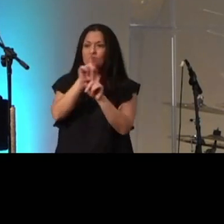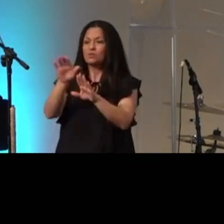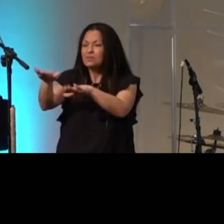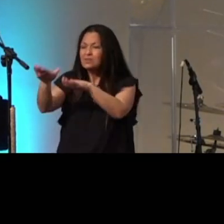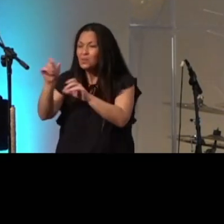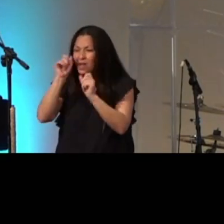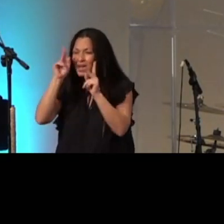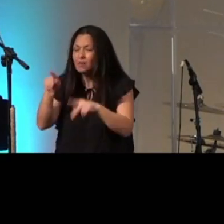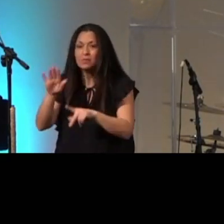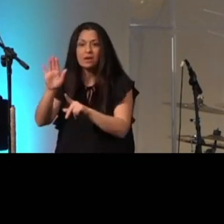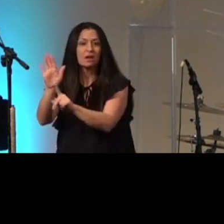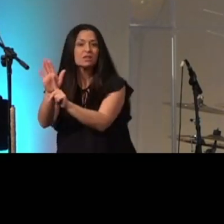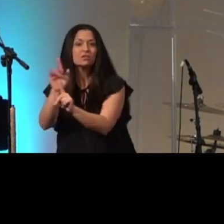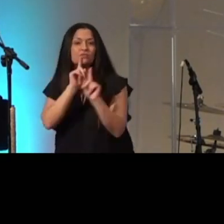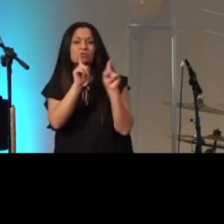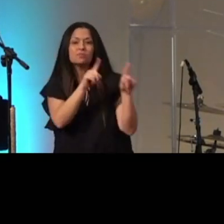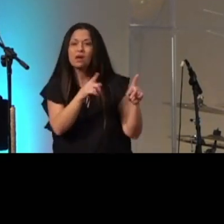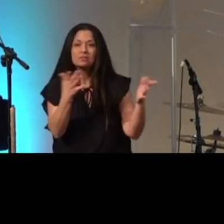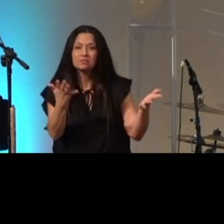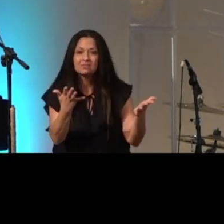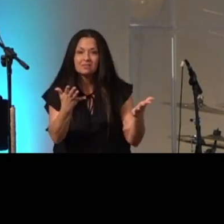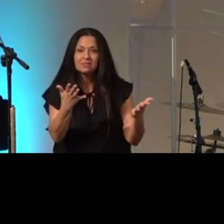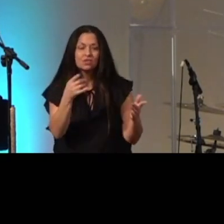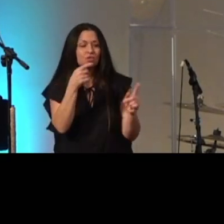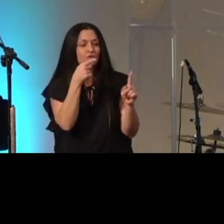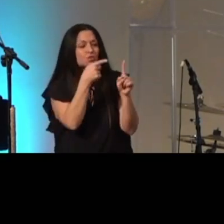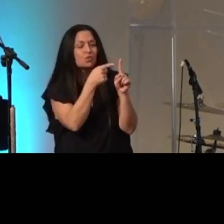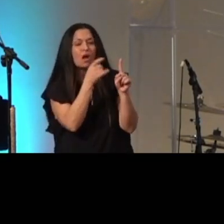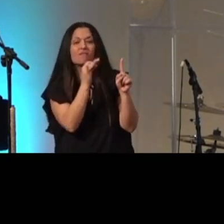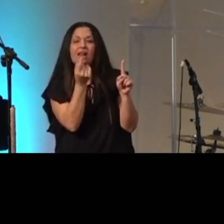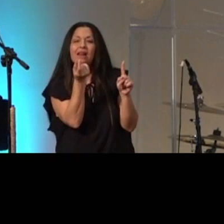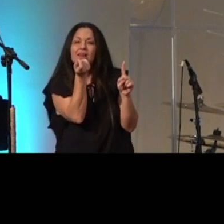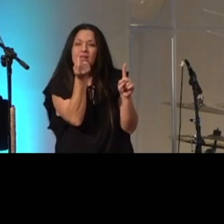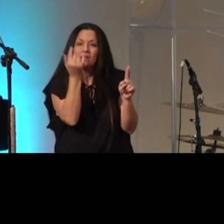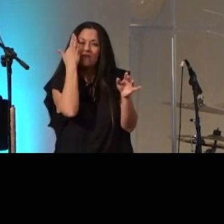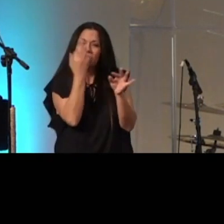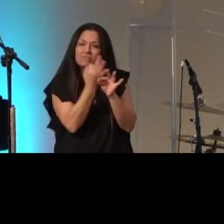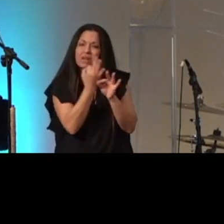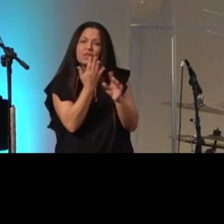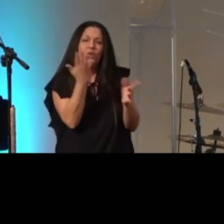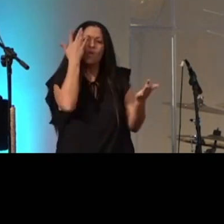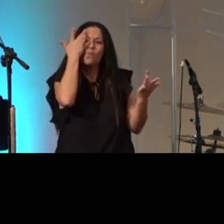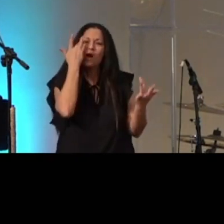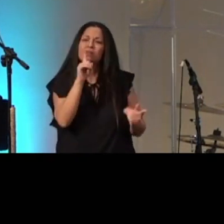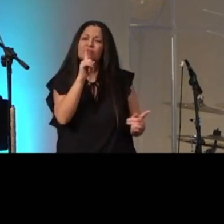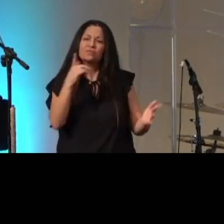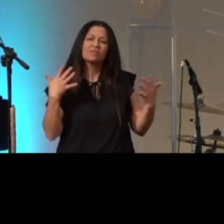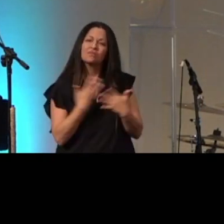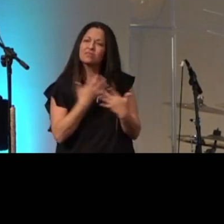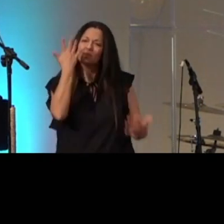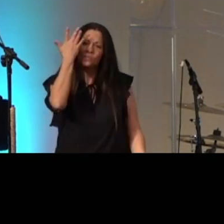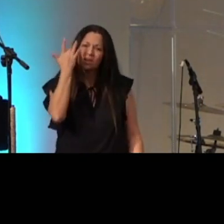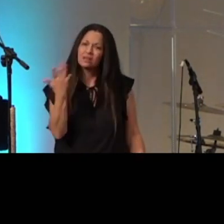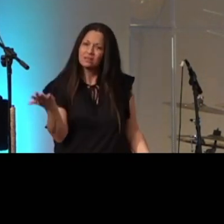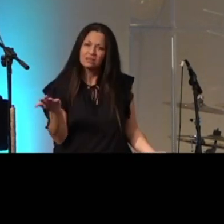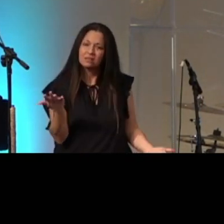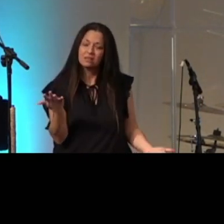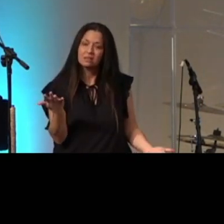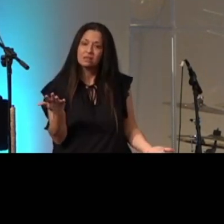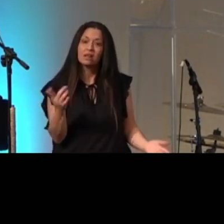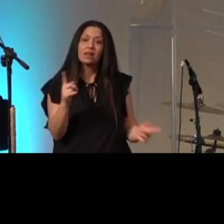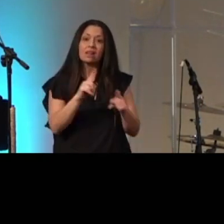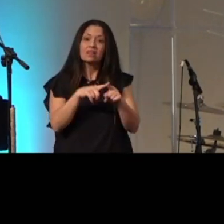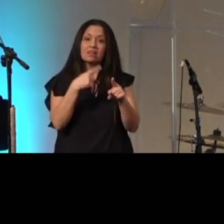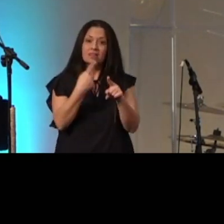and his response was you of little faith why are you so afraid and then jesus